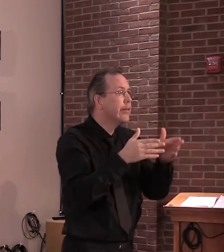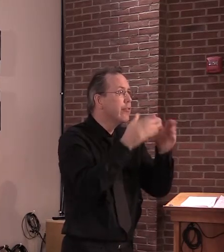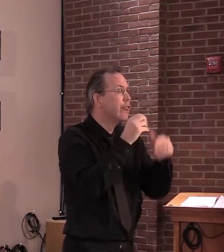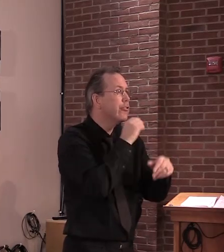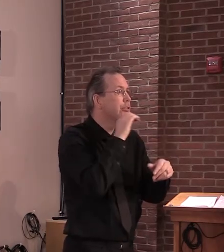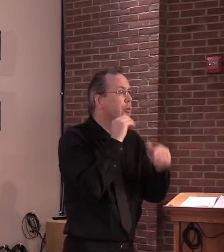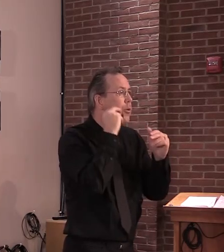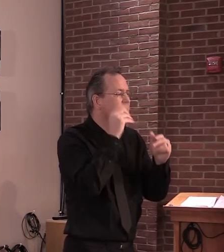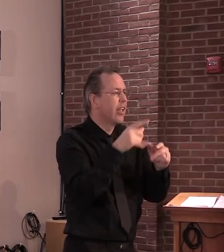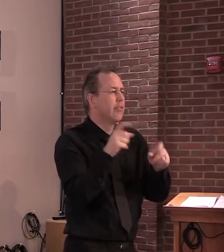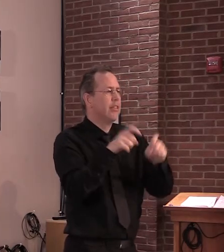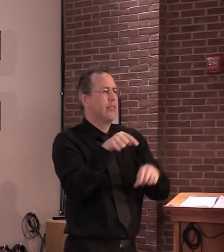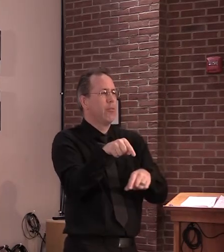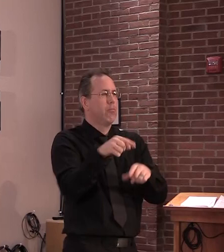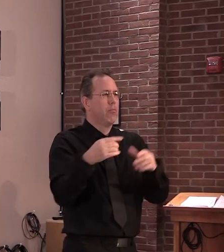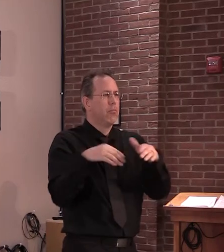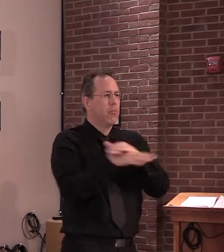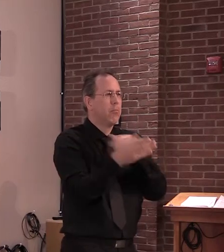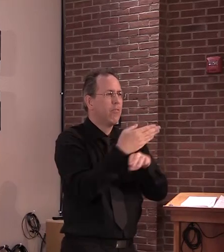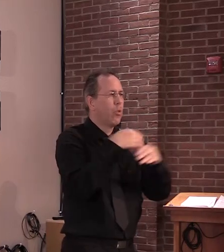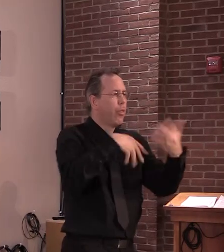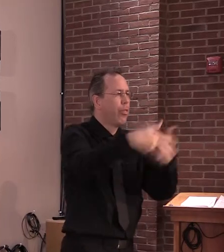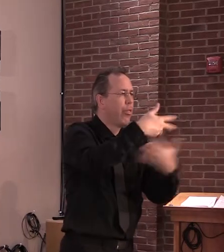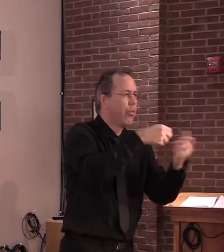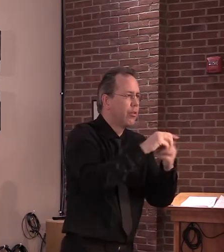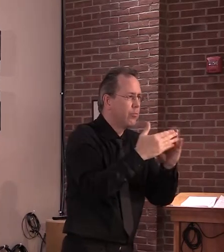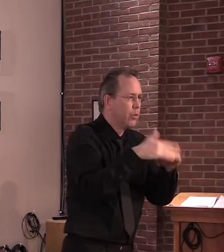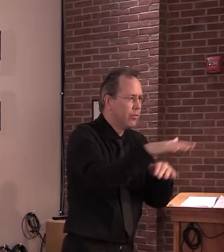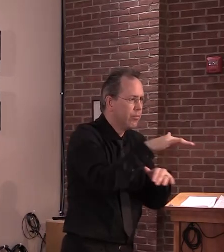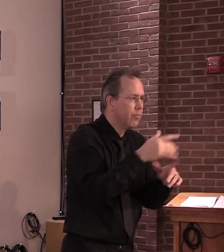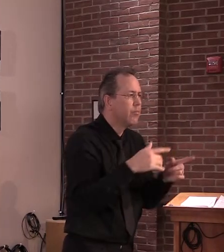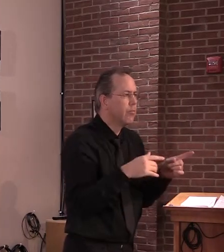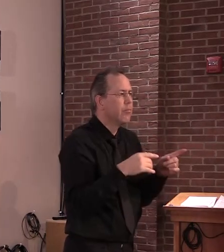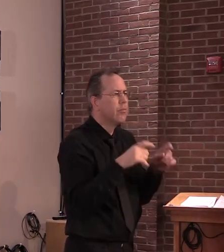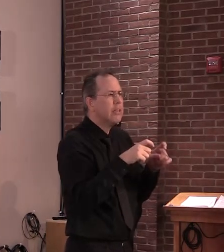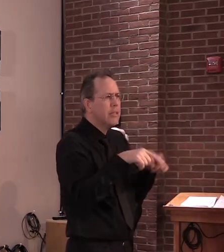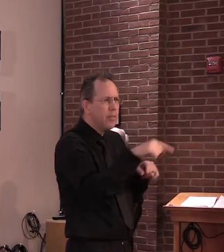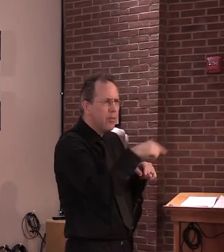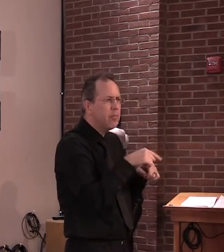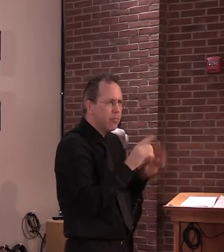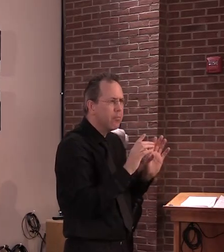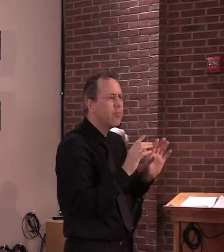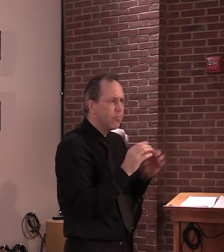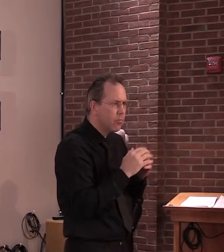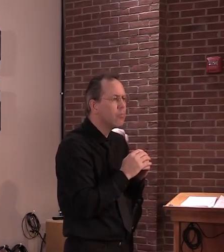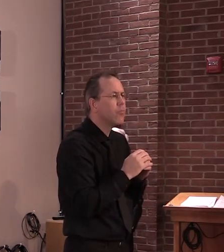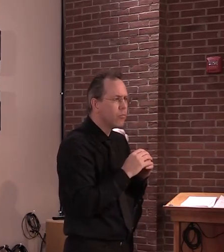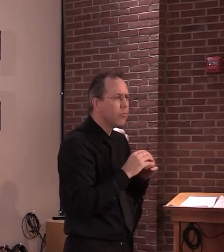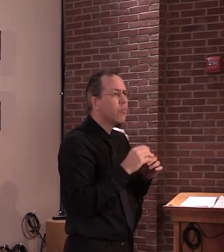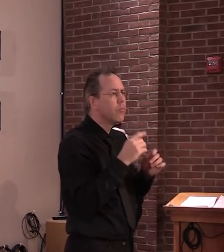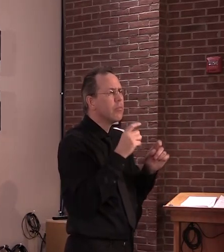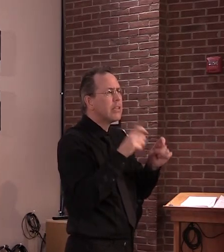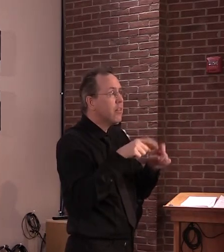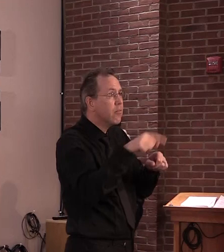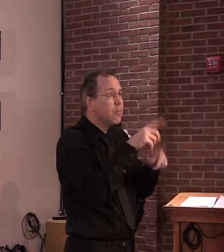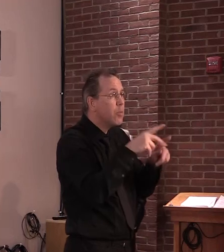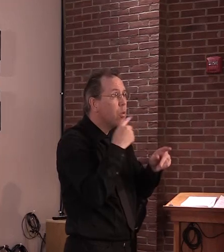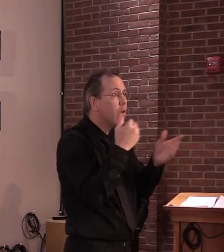in the facility, but it's testing four times, actually, in a two-week period.